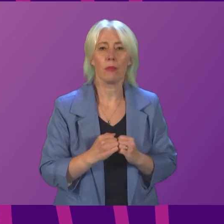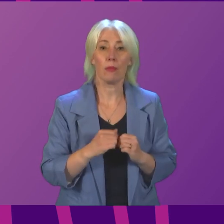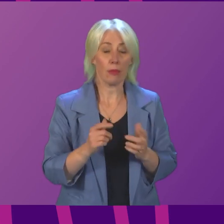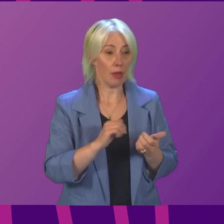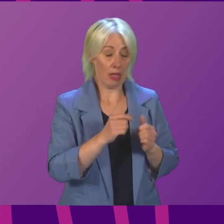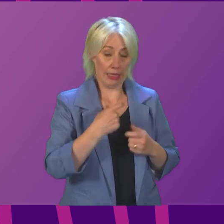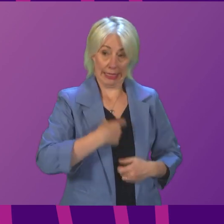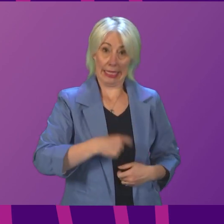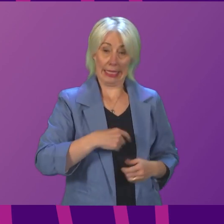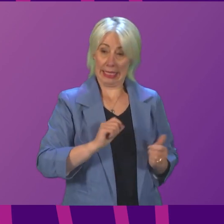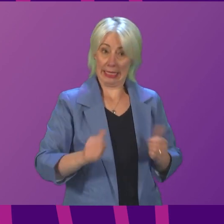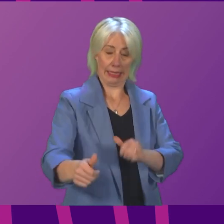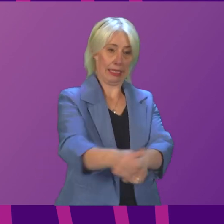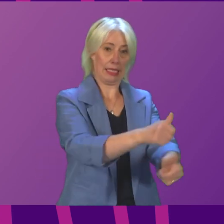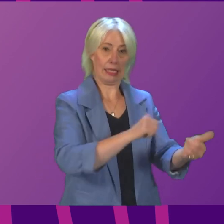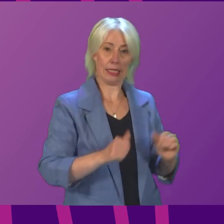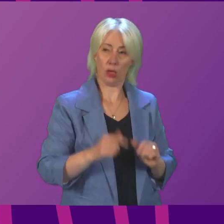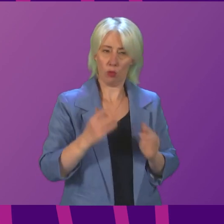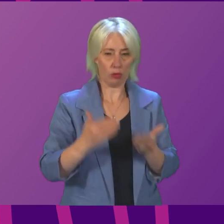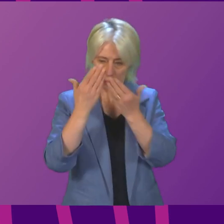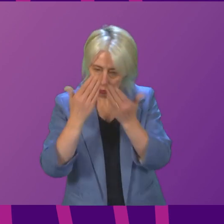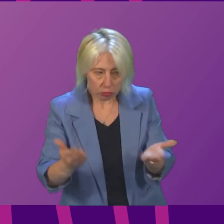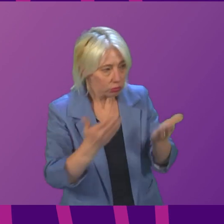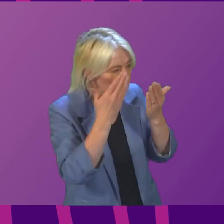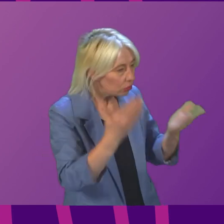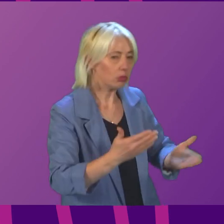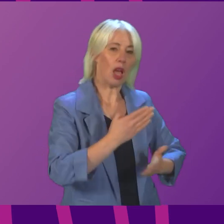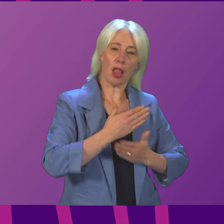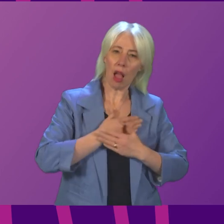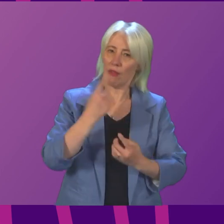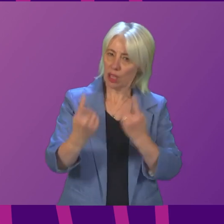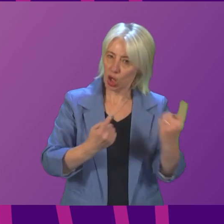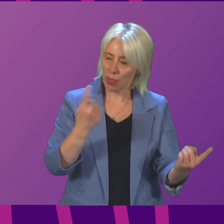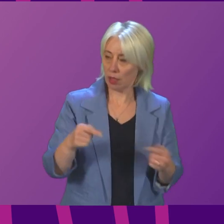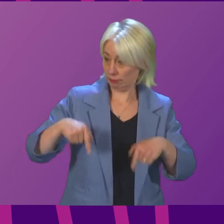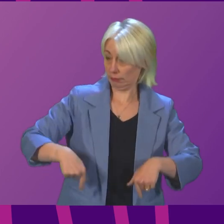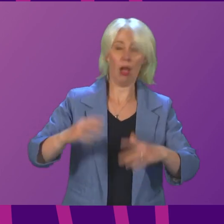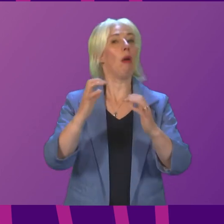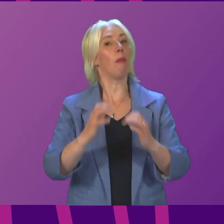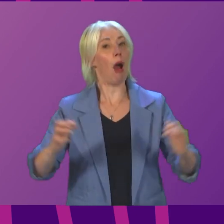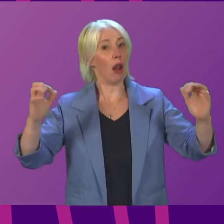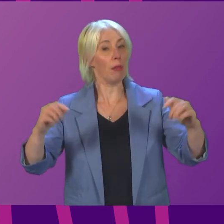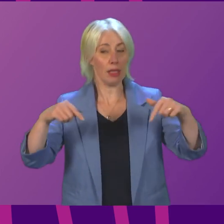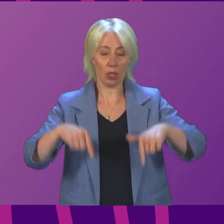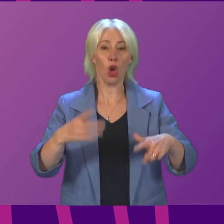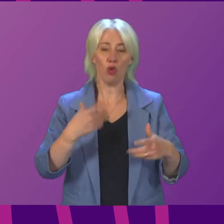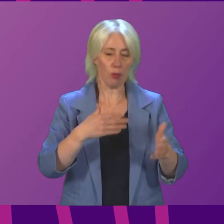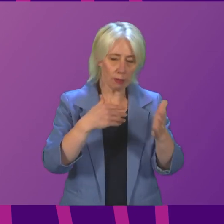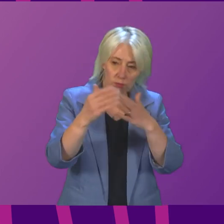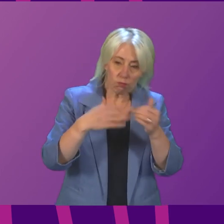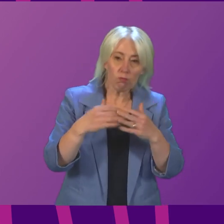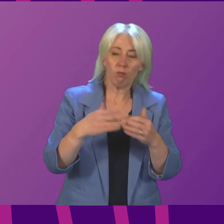not, fellow humans command our respect and love. In parliament you have attended to many issues of